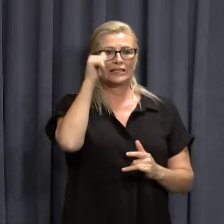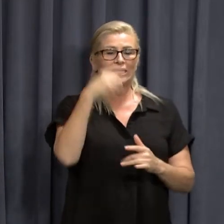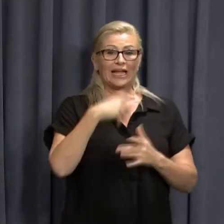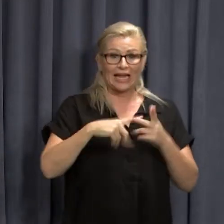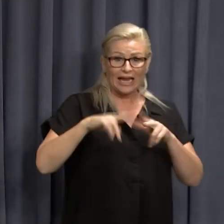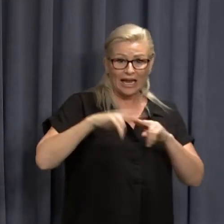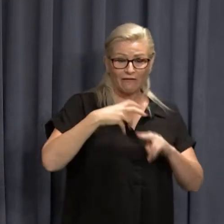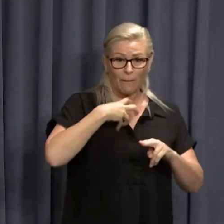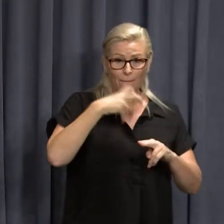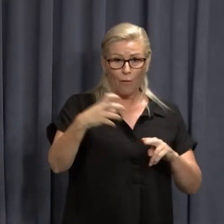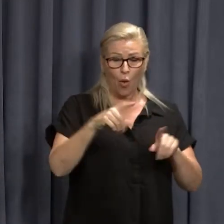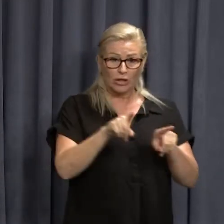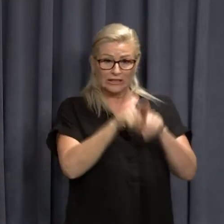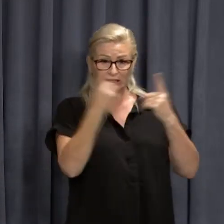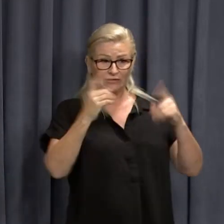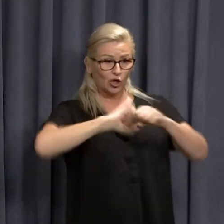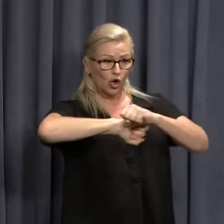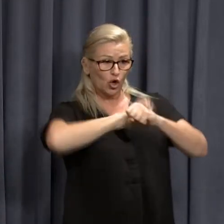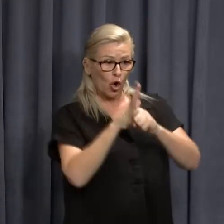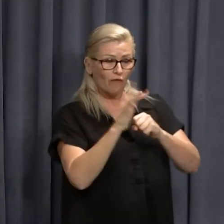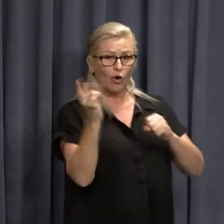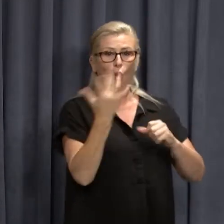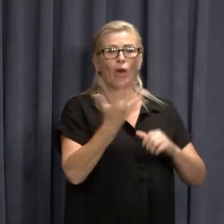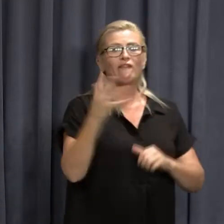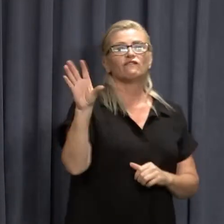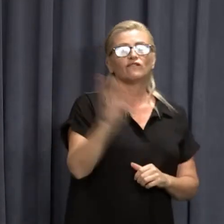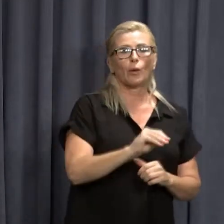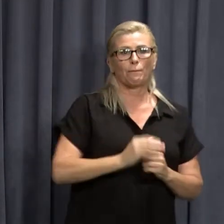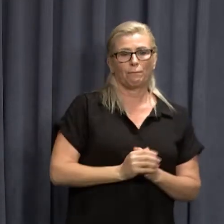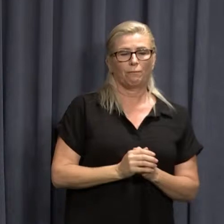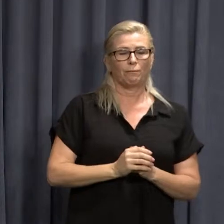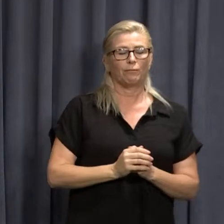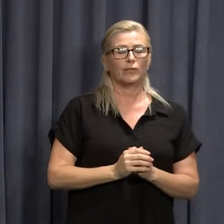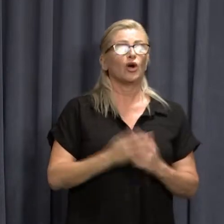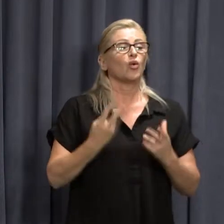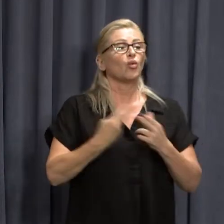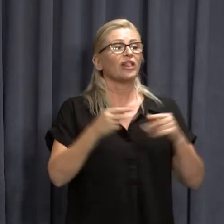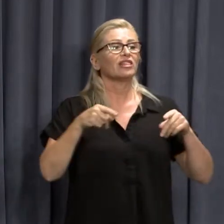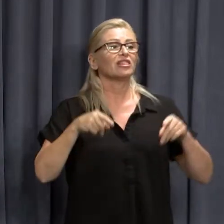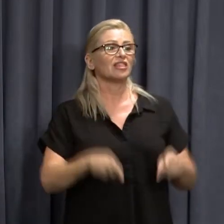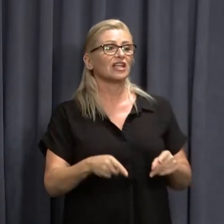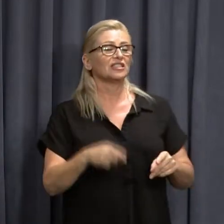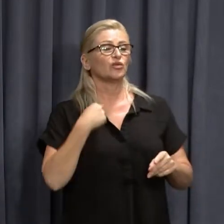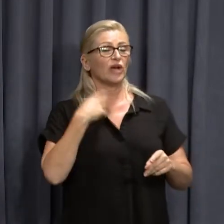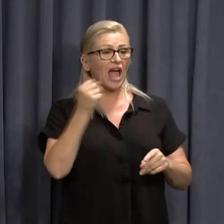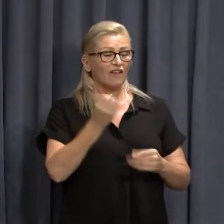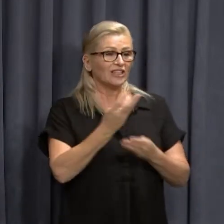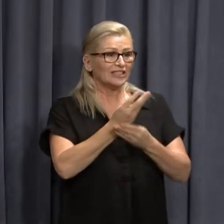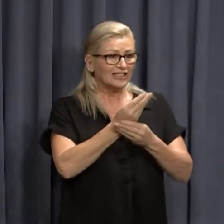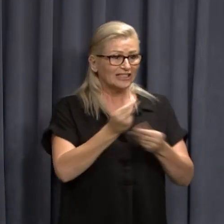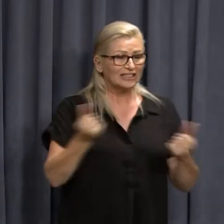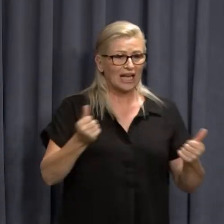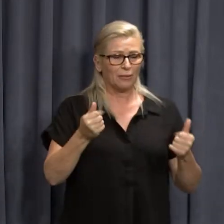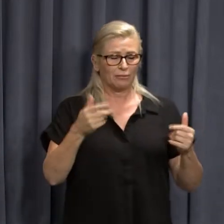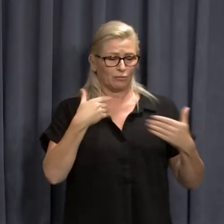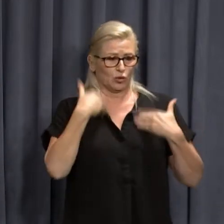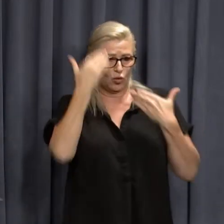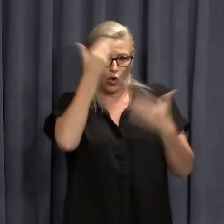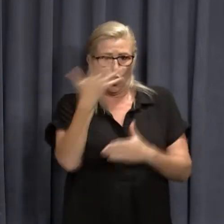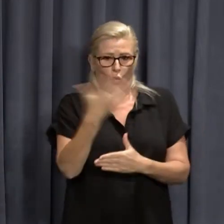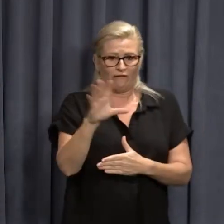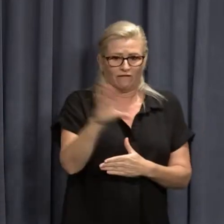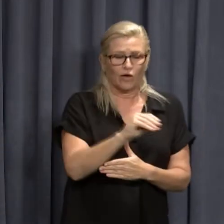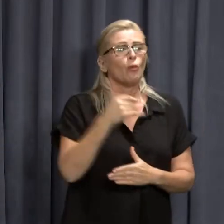links or variants. With these additional cases and as some remain unlinked, we need people to get tested.